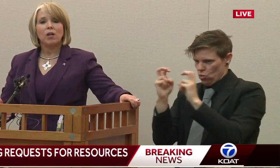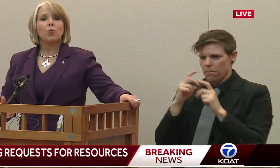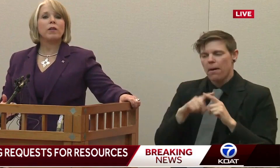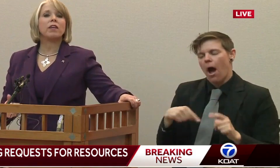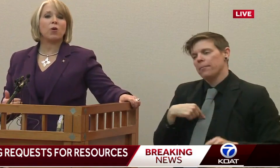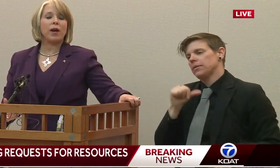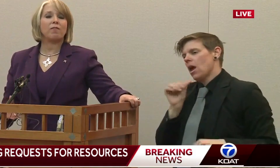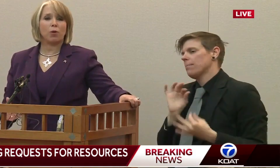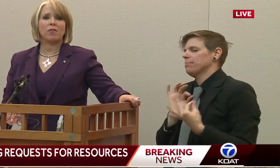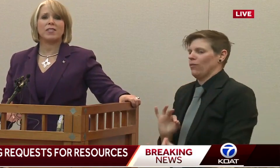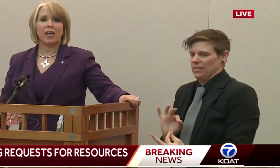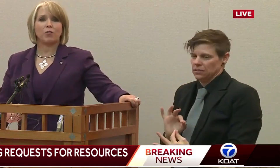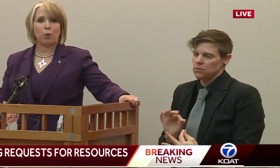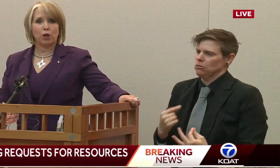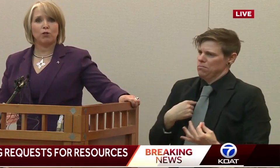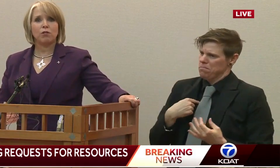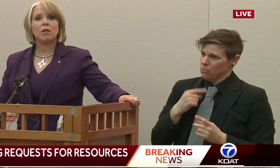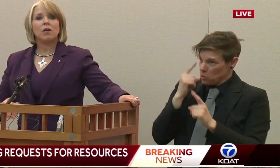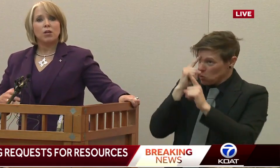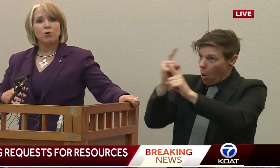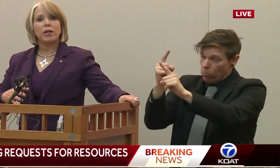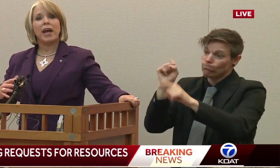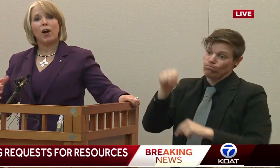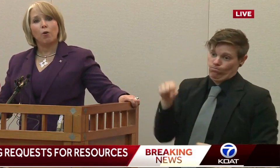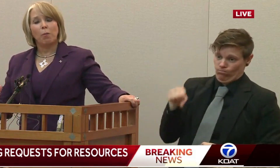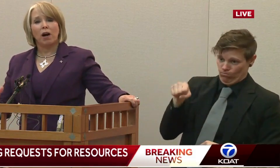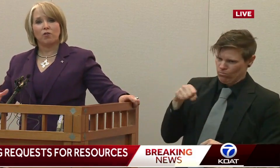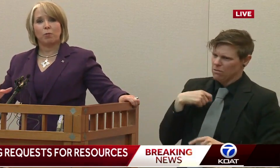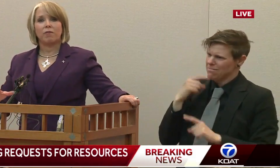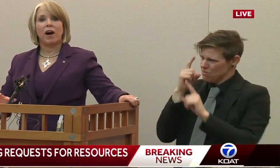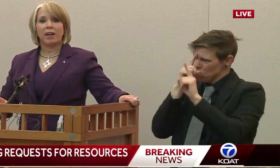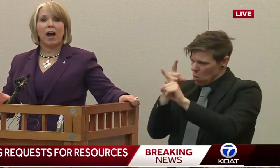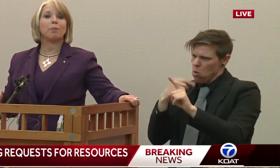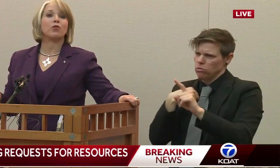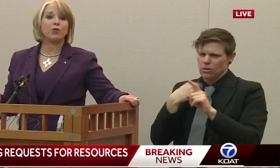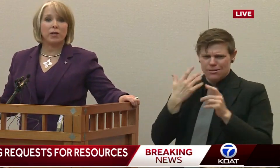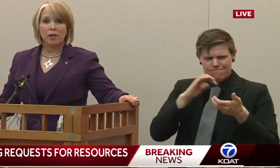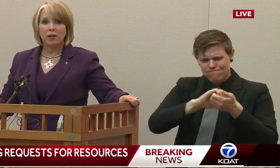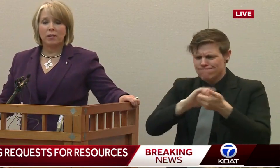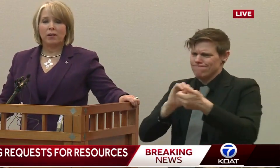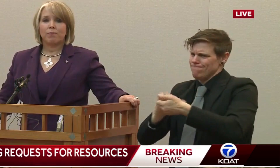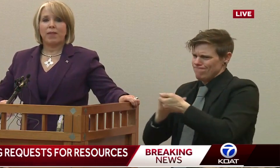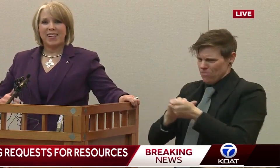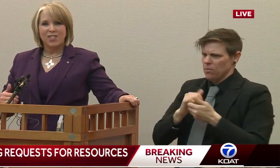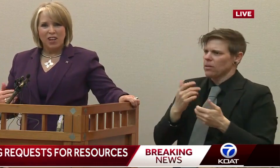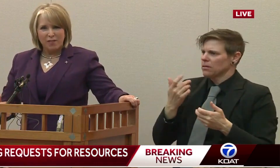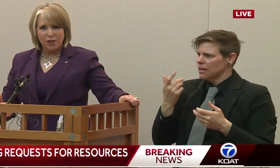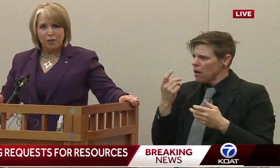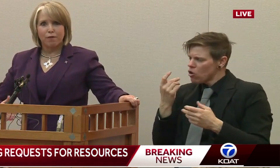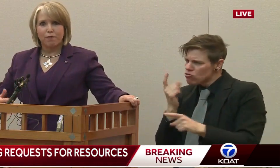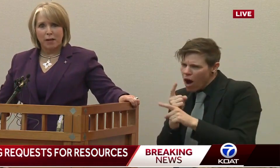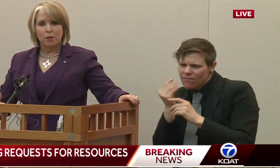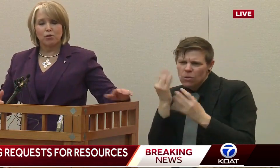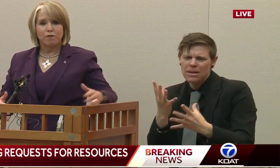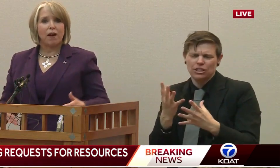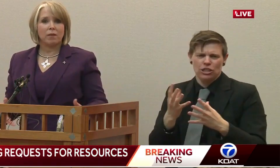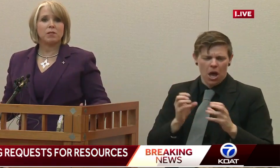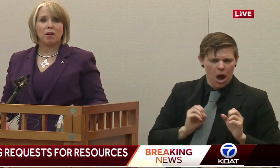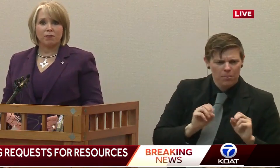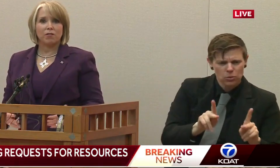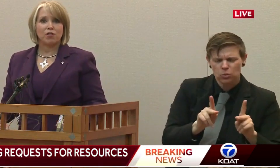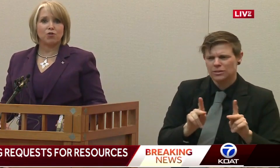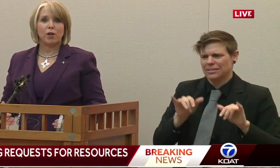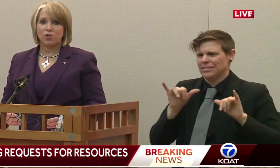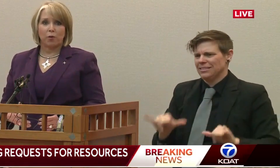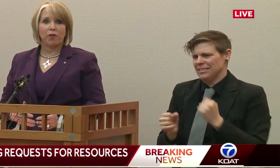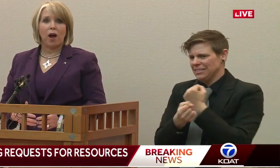we can. We think we have private sector partners who can help us provide opportunity and safety for families who find